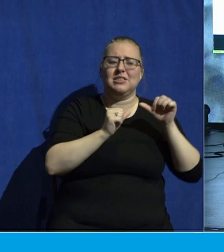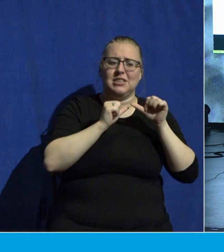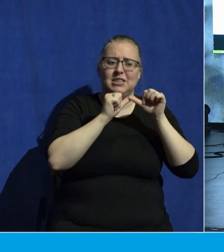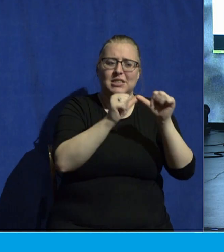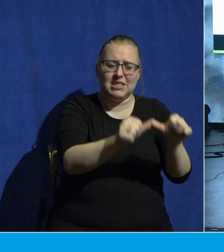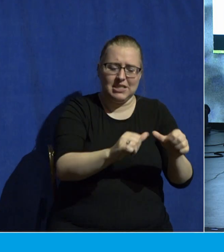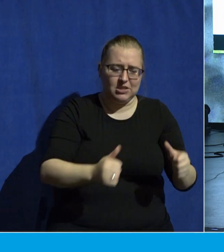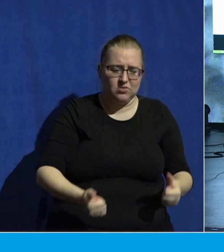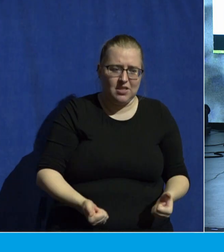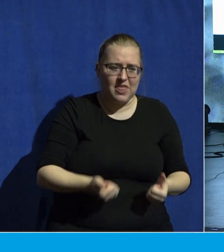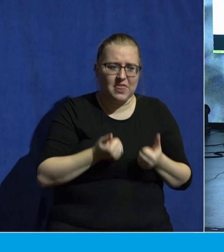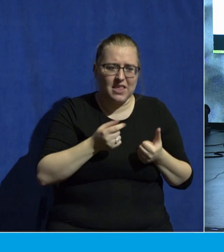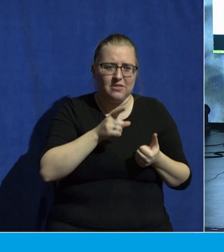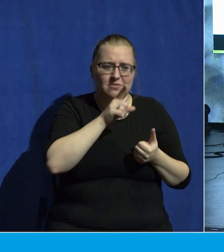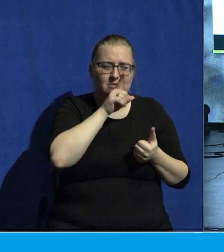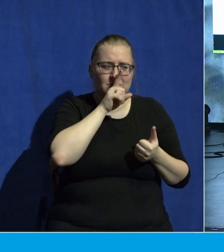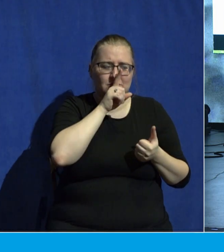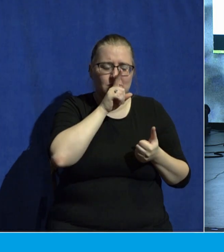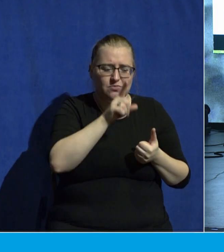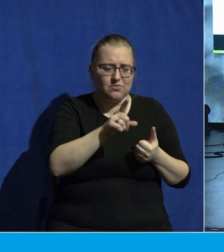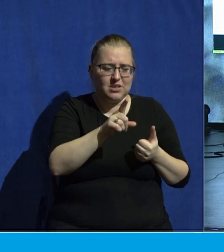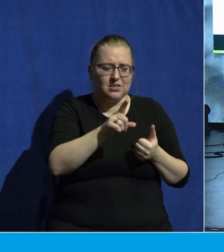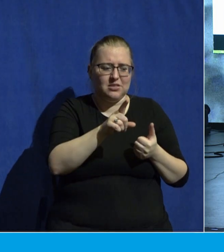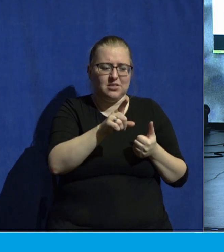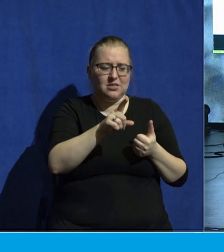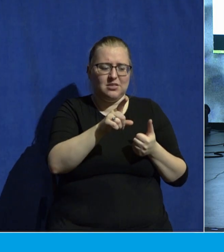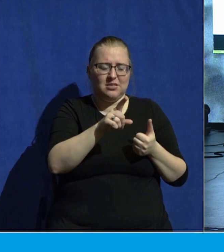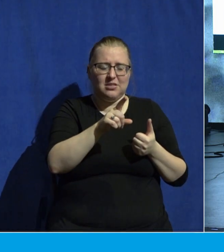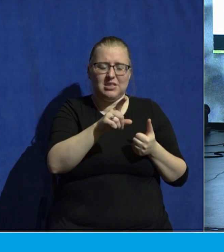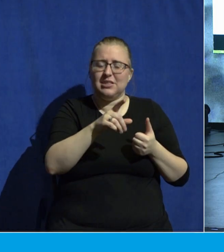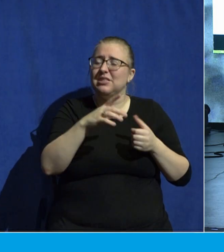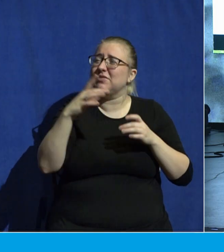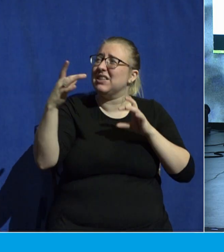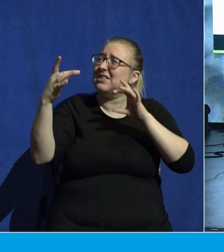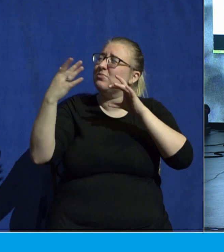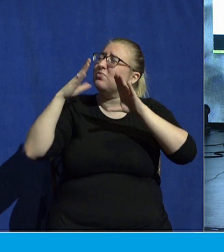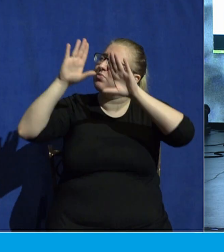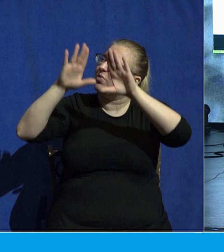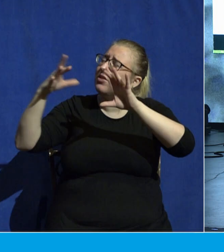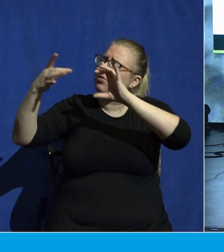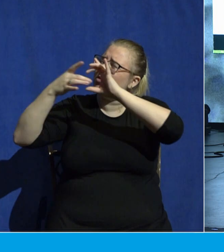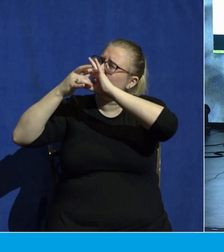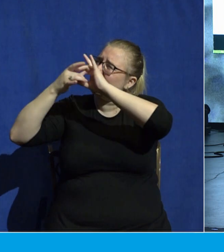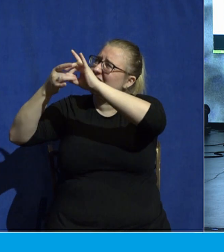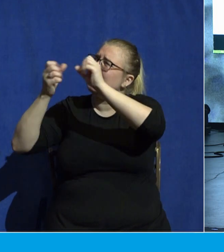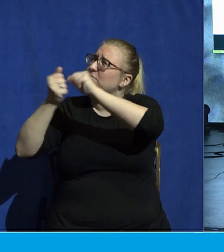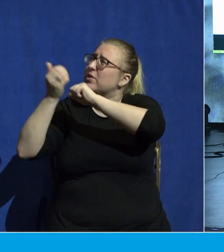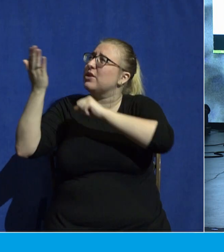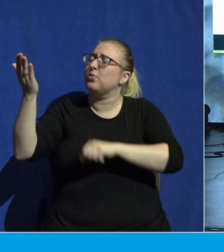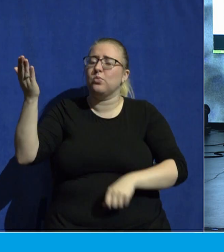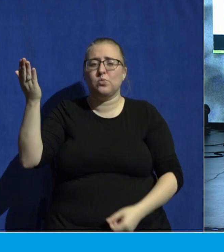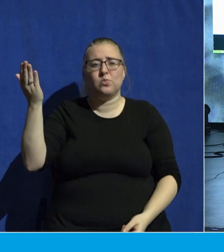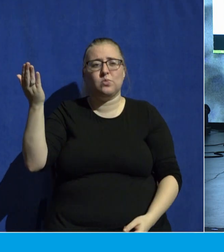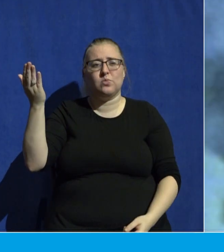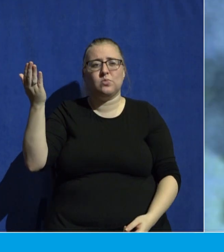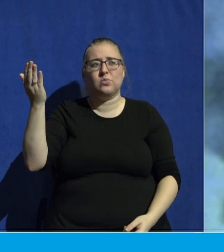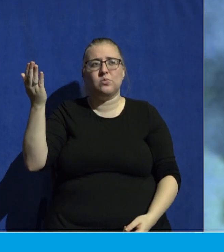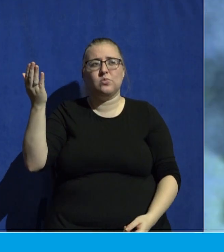reality of this wonderful relationship that we enjoy with you God that it wouldn't be something